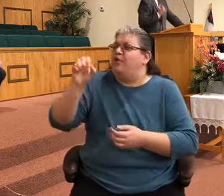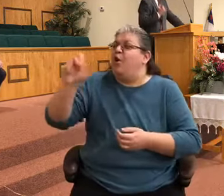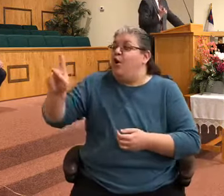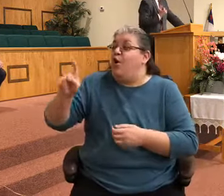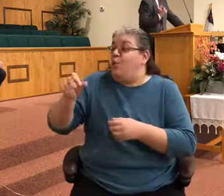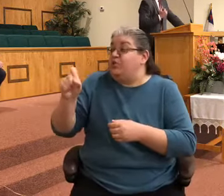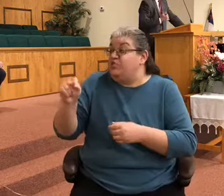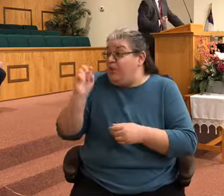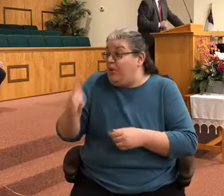-K.